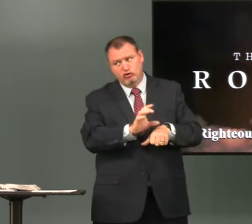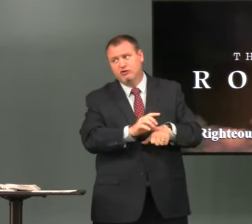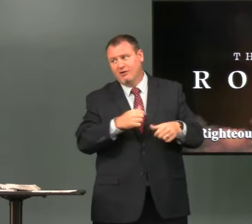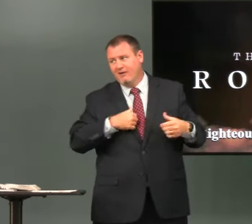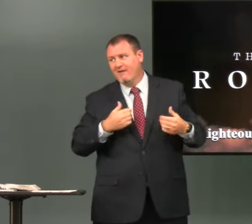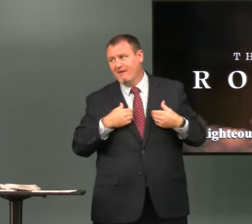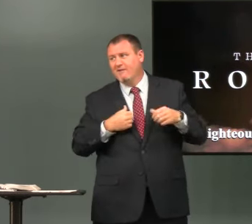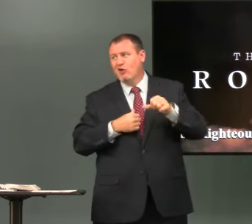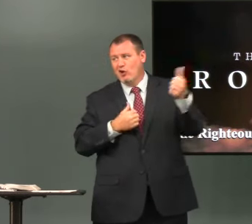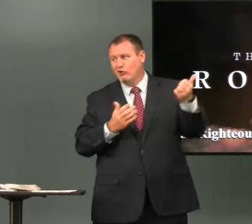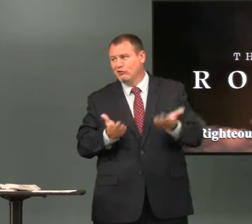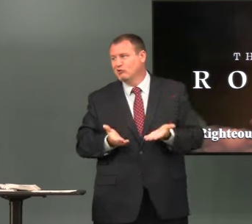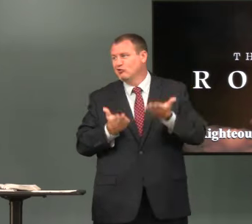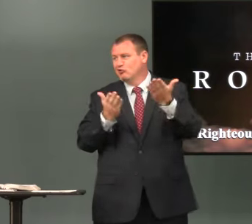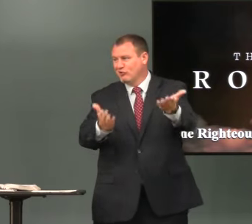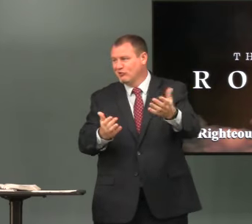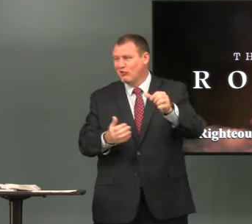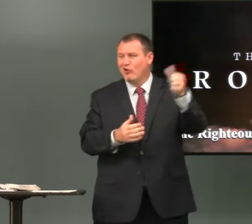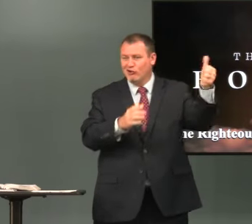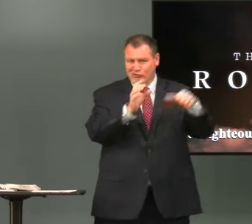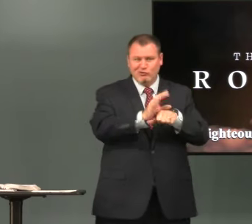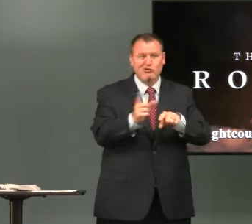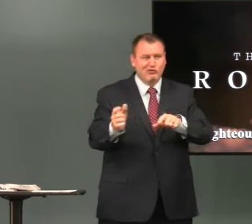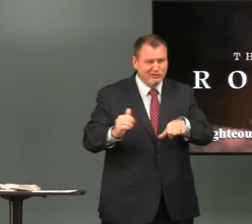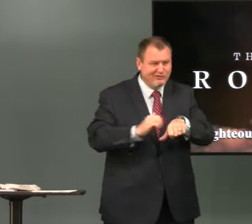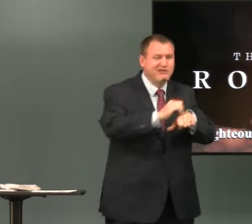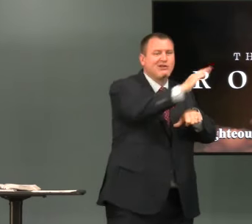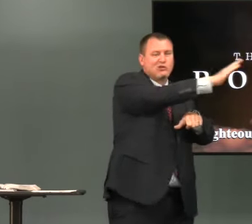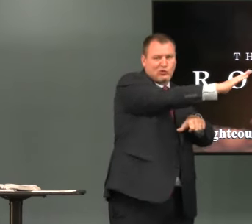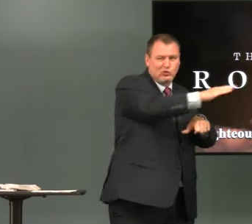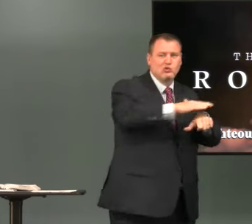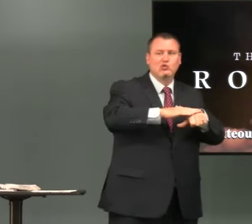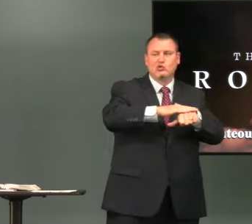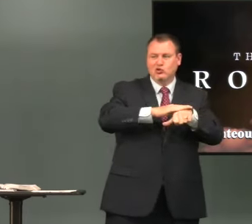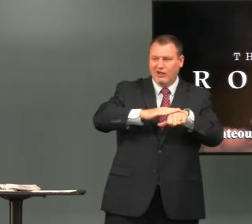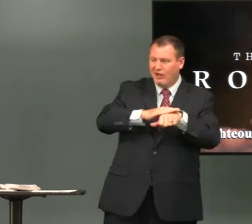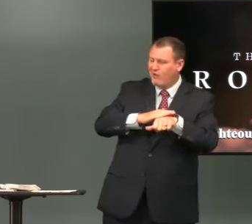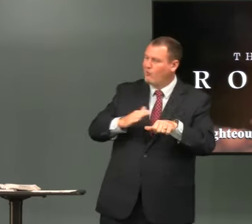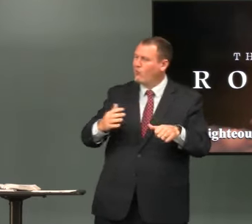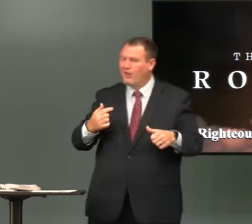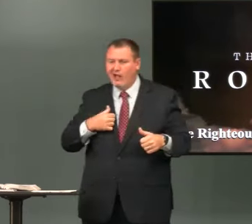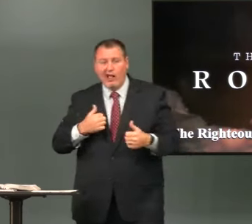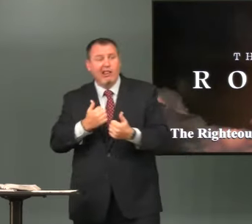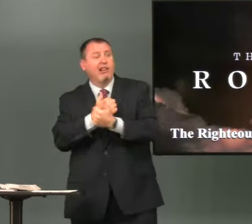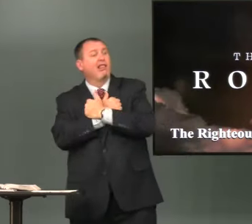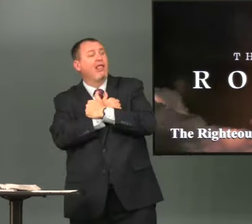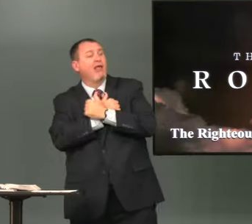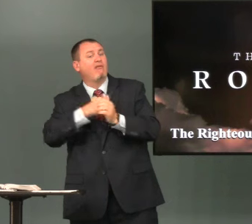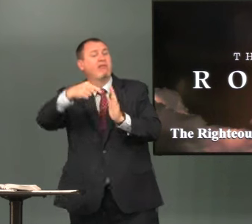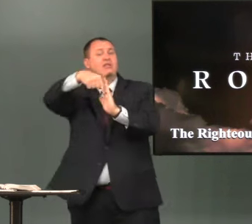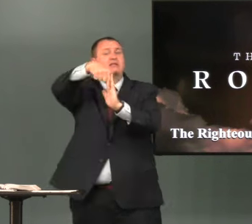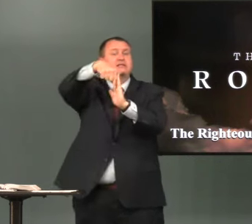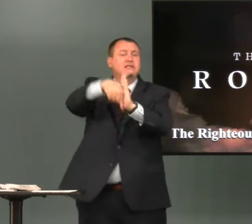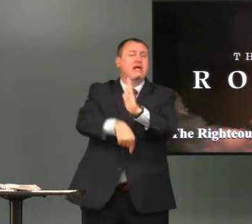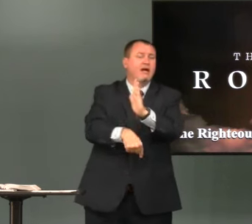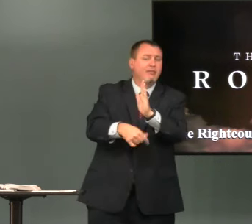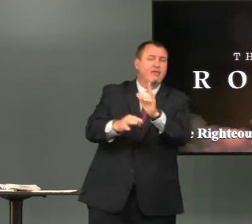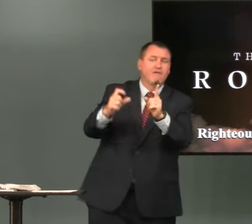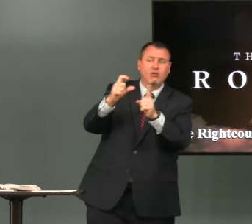then you need to look for another church that preaches just a surface taste you know in the mountains but